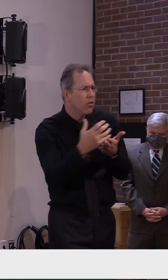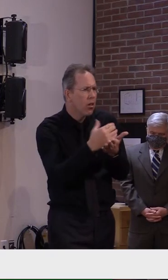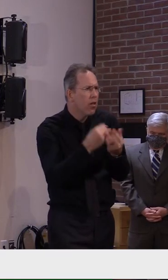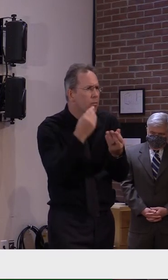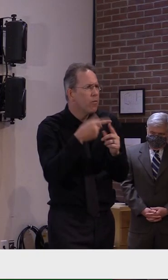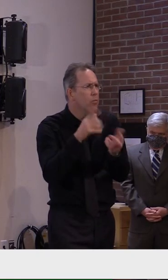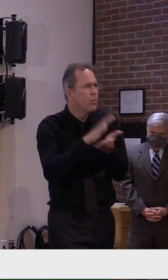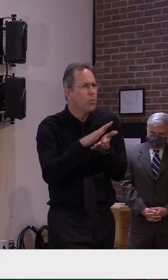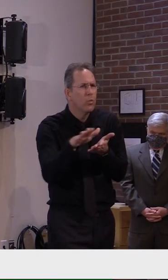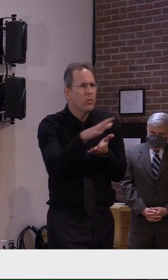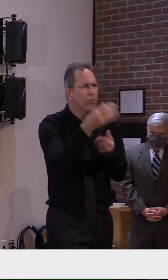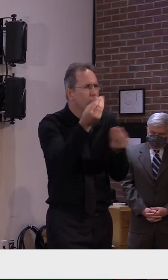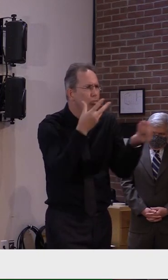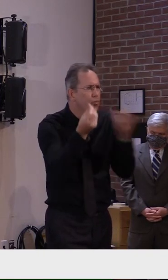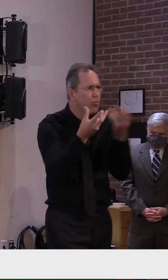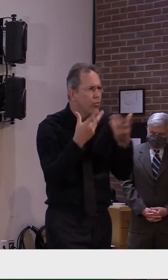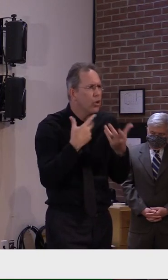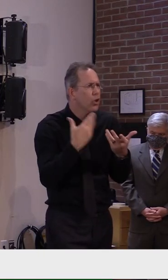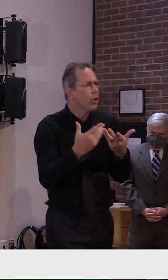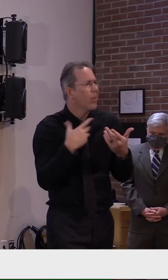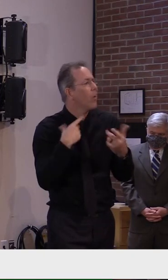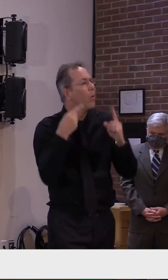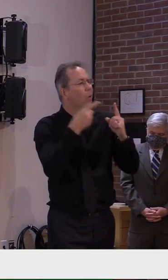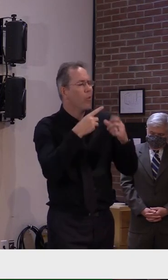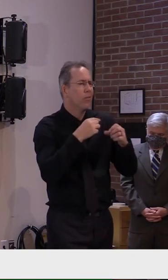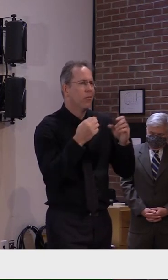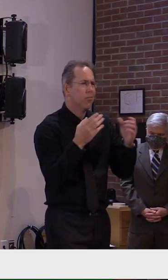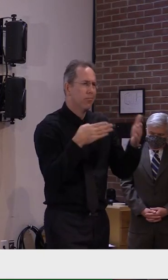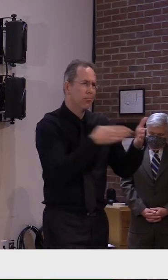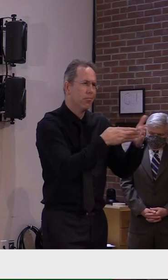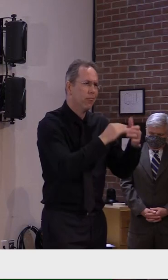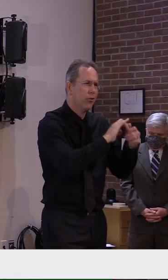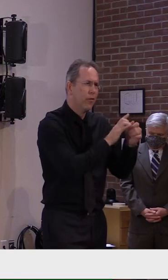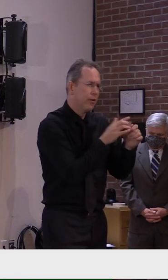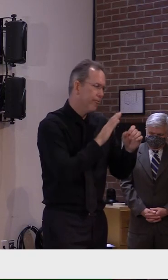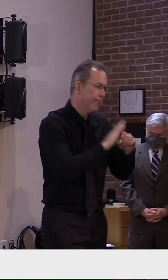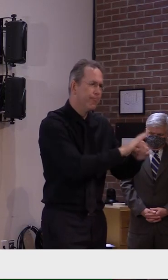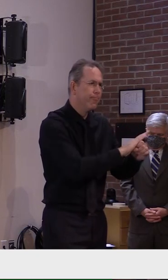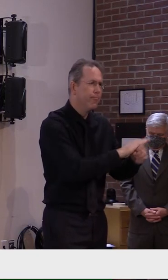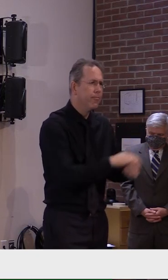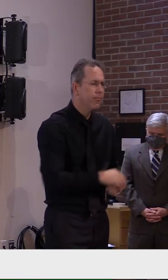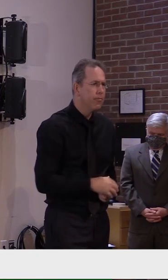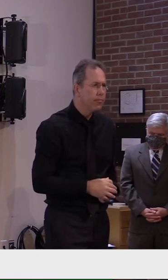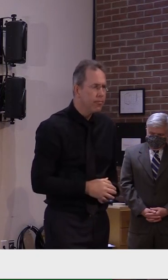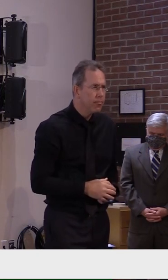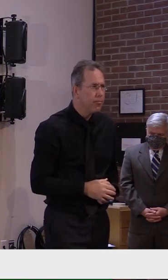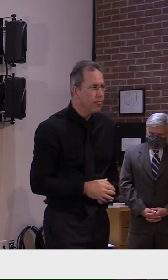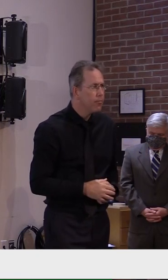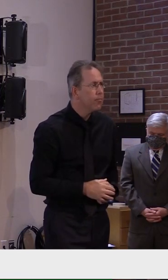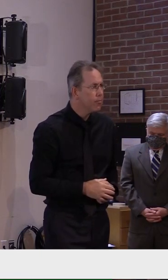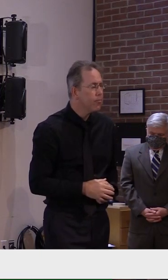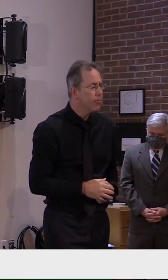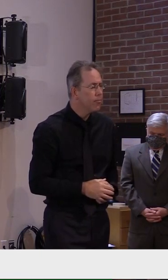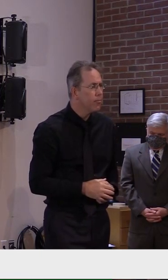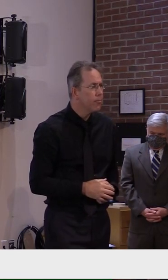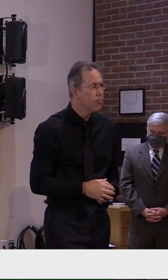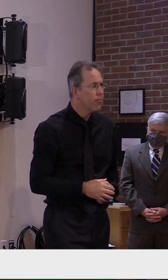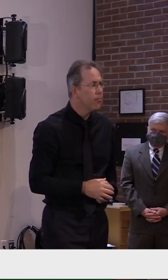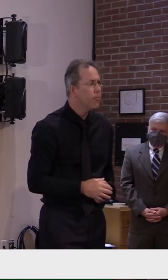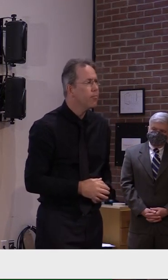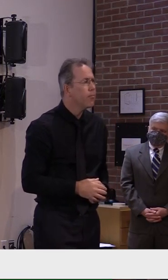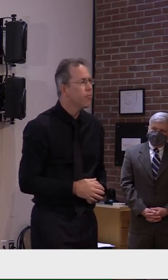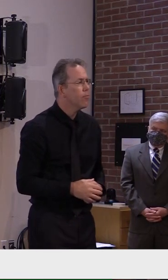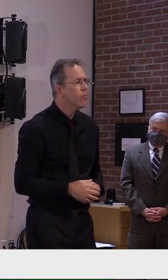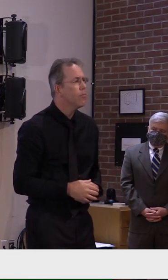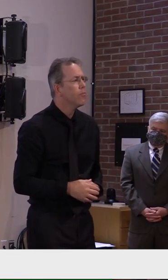I guess as a quick follow-up, if contact tracing is beginning to get strained, the